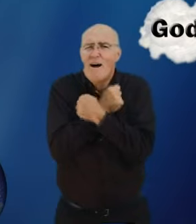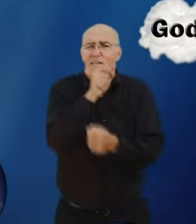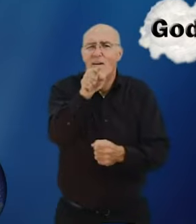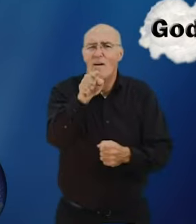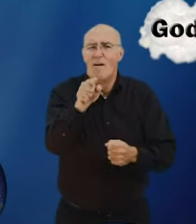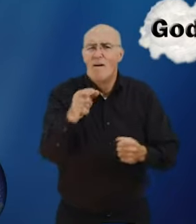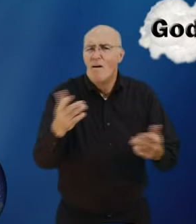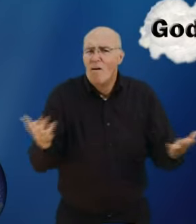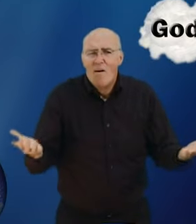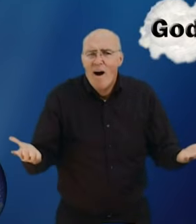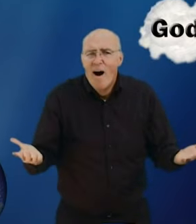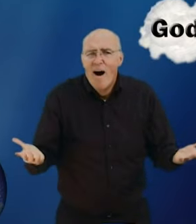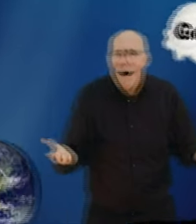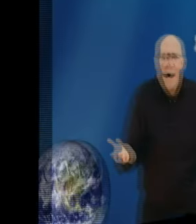and why does God love you